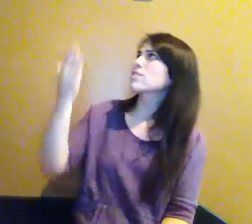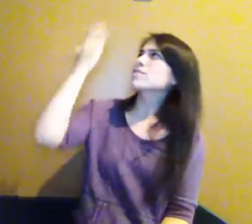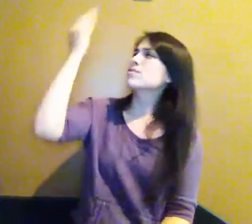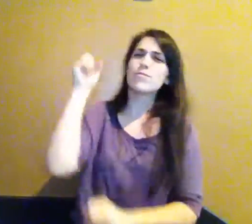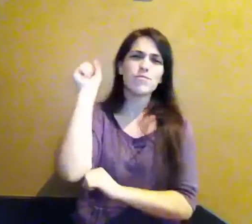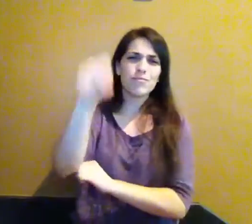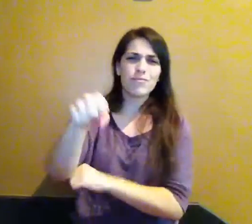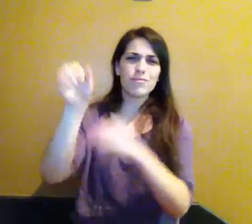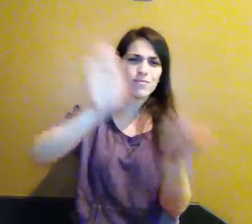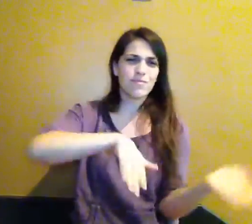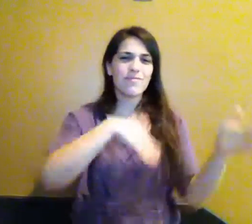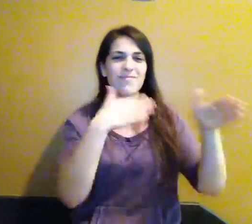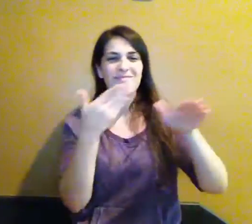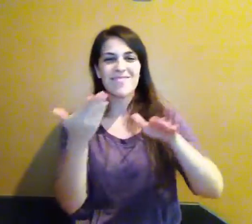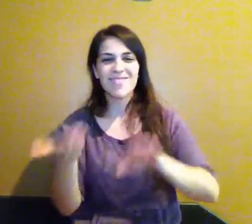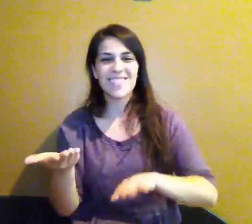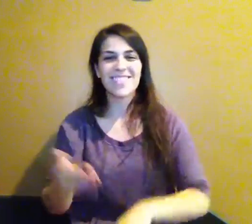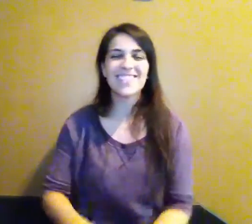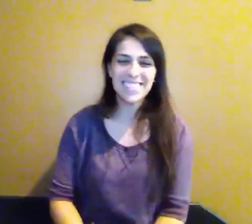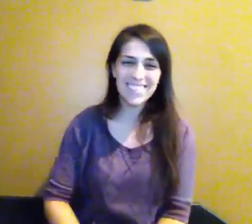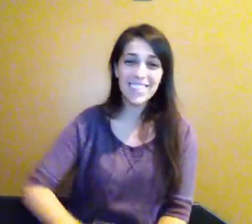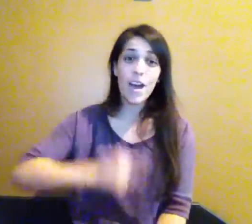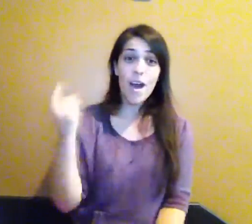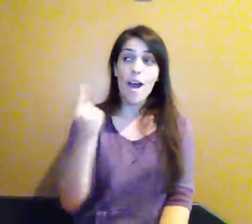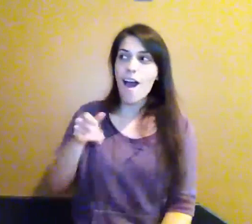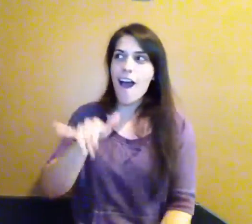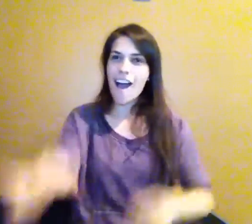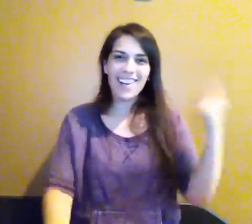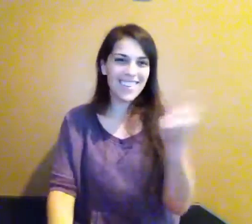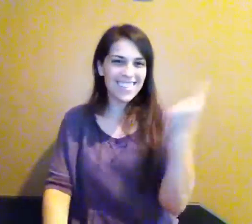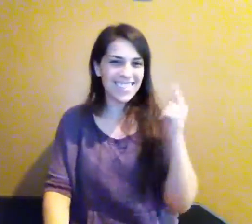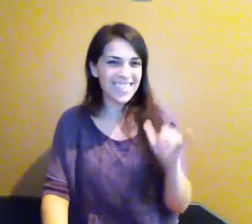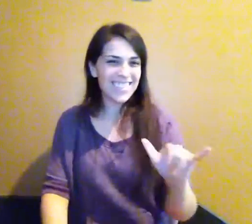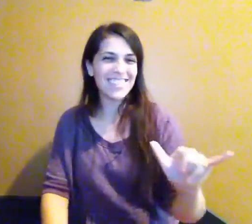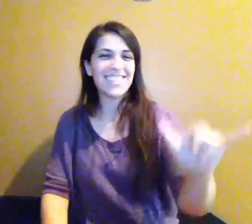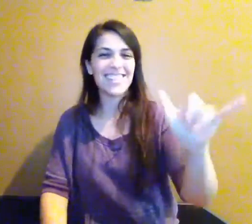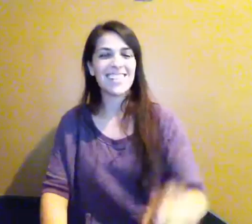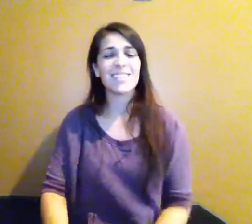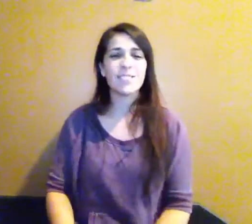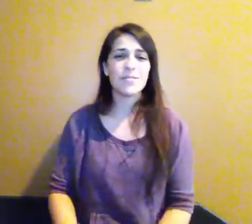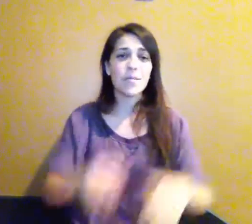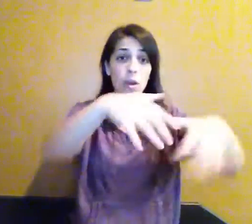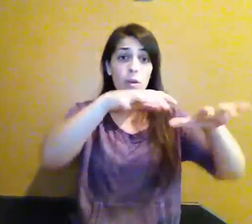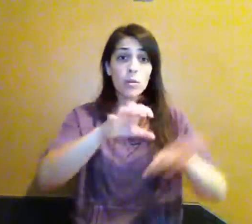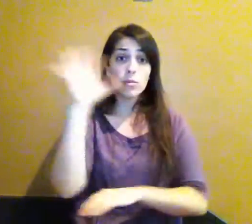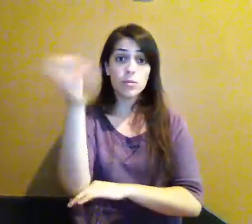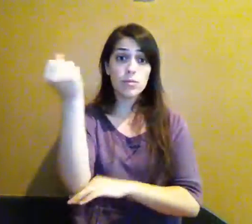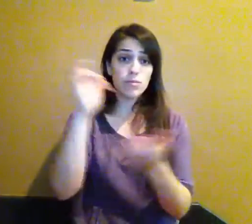Death you overcame Once and for all The great could